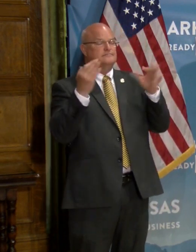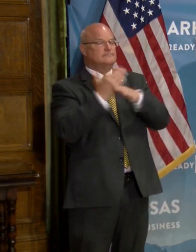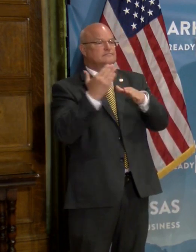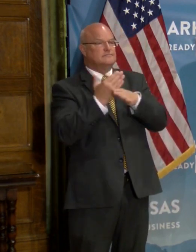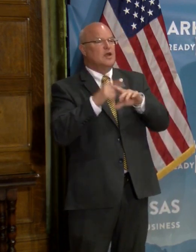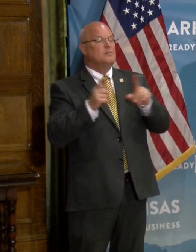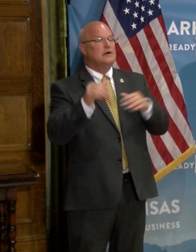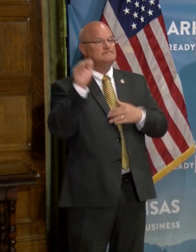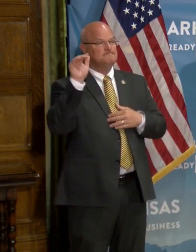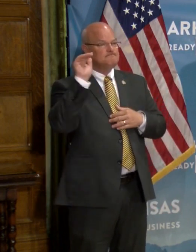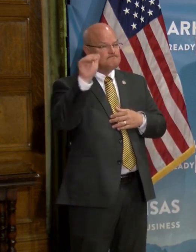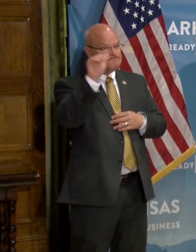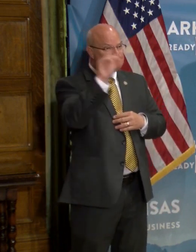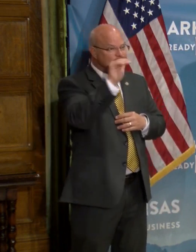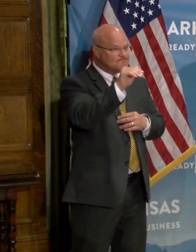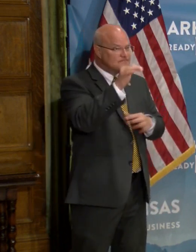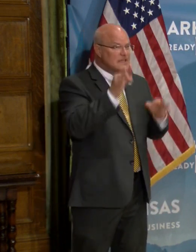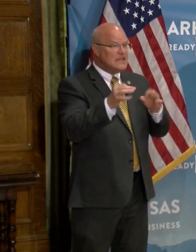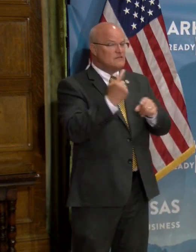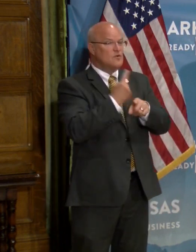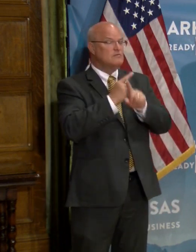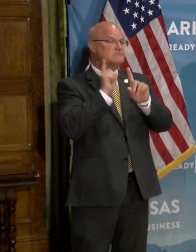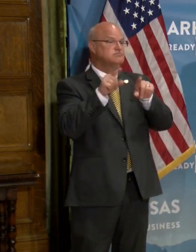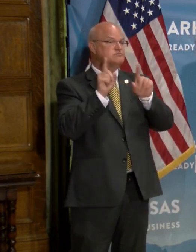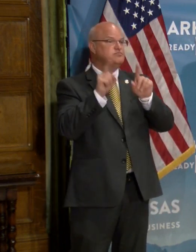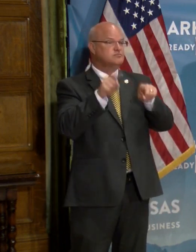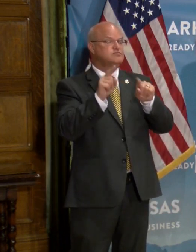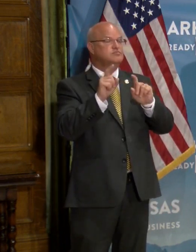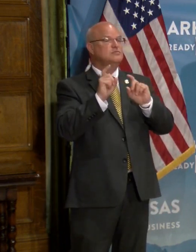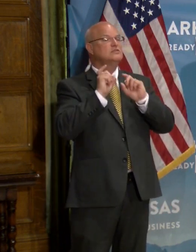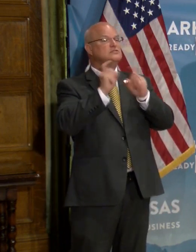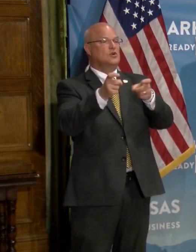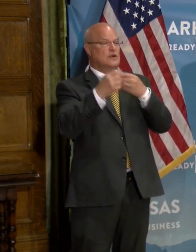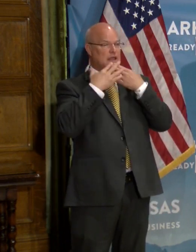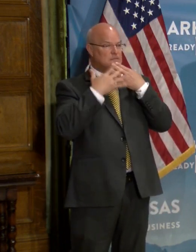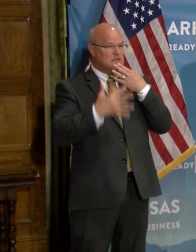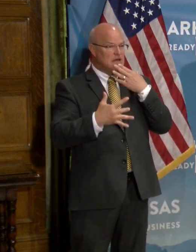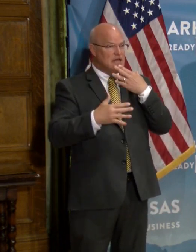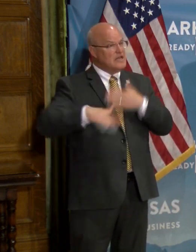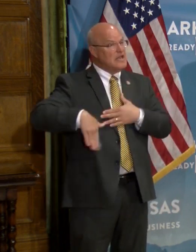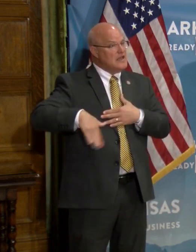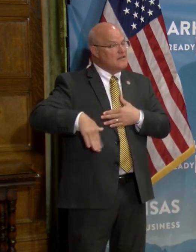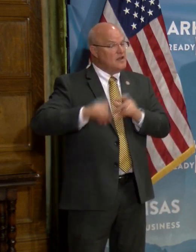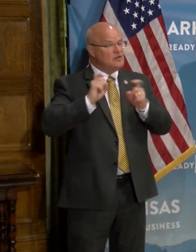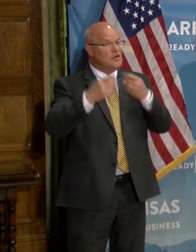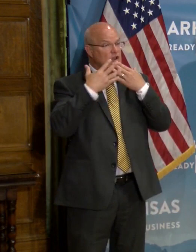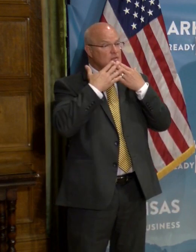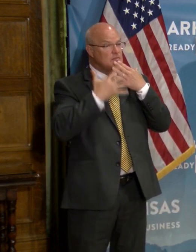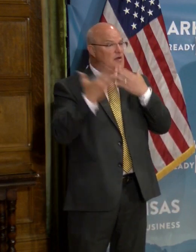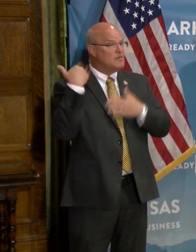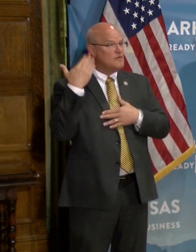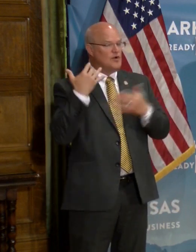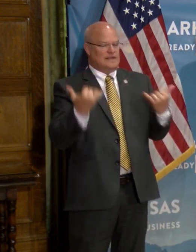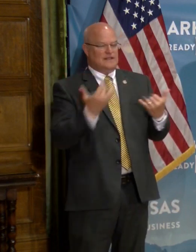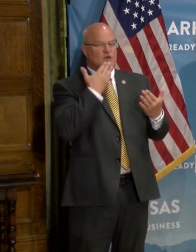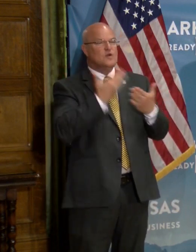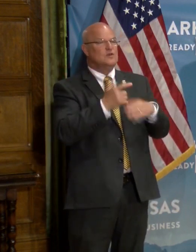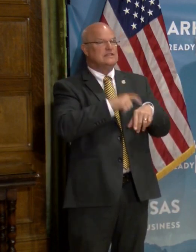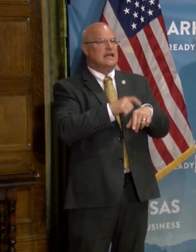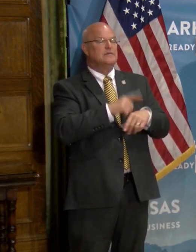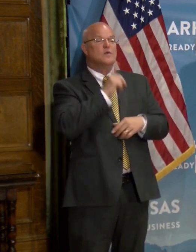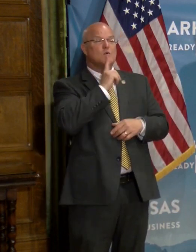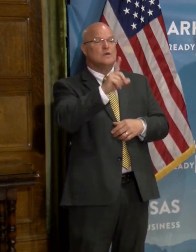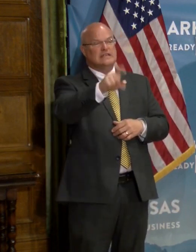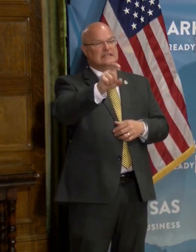But I want to remind people, if you're a regular donor, go and donate. And if you've not donated before, this is a good time because they